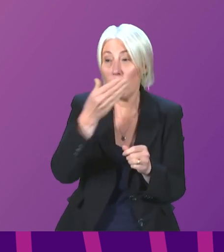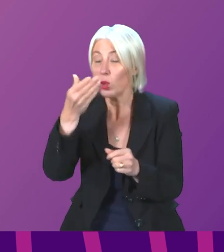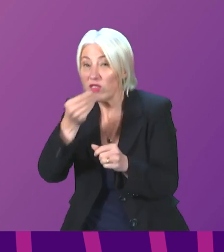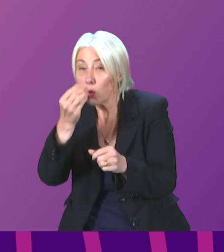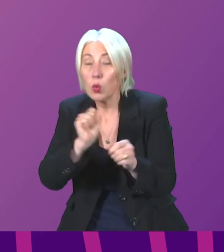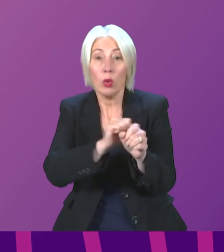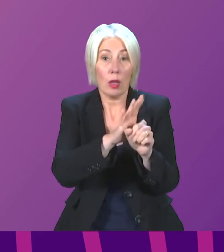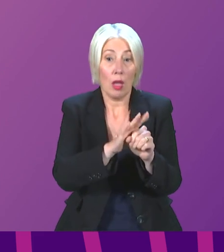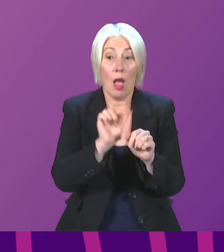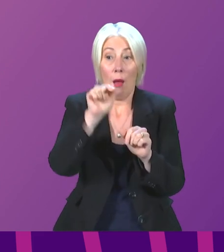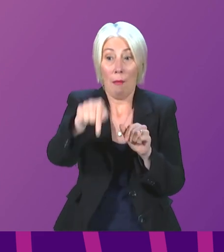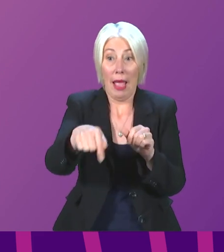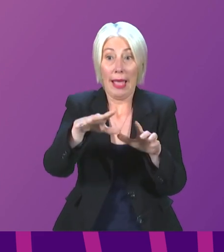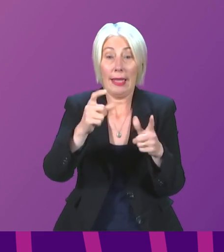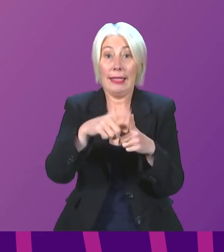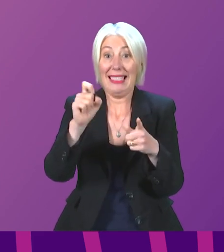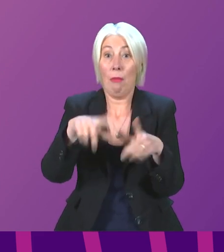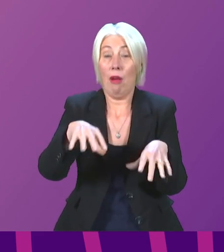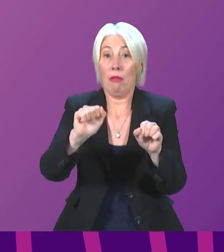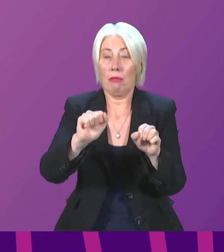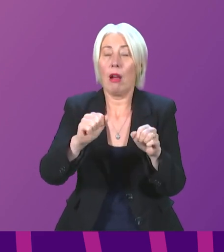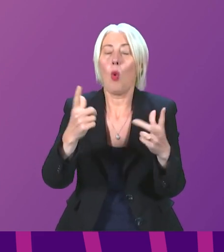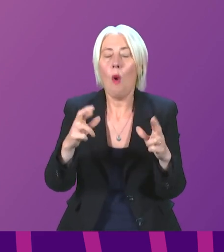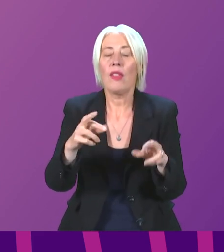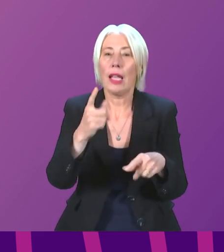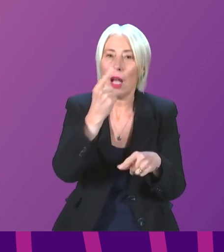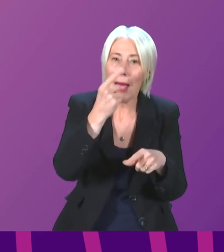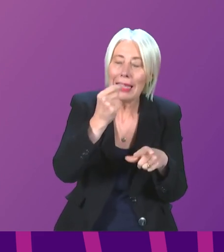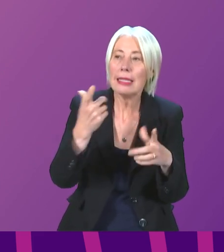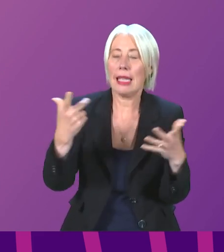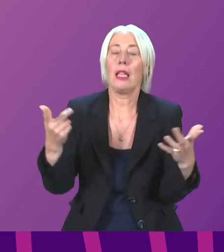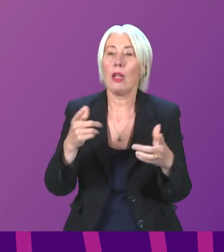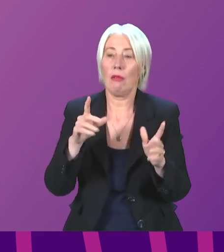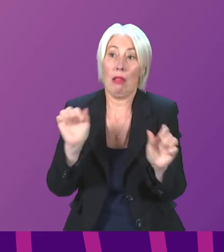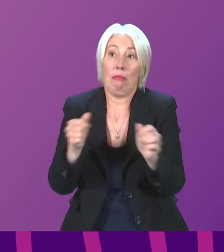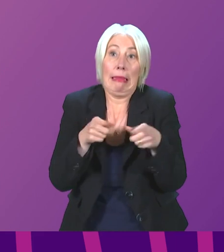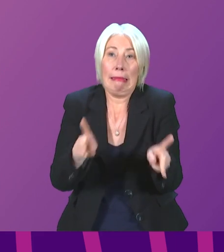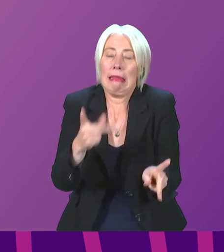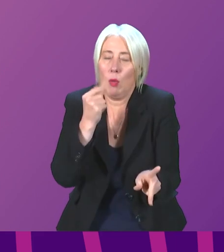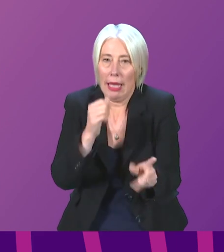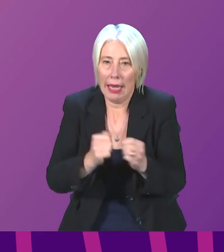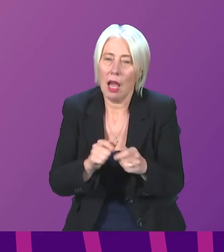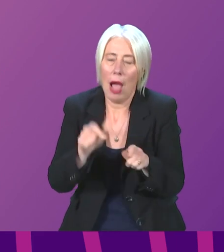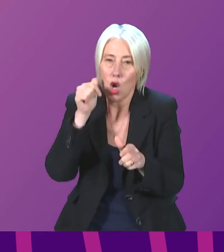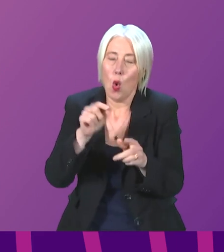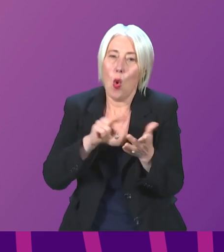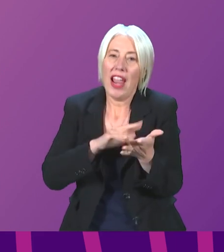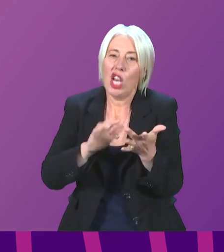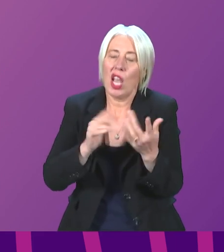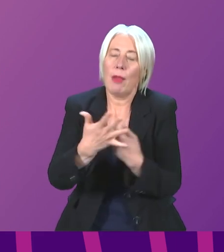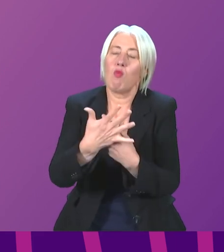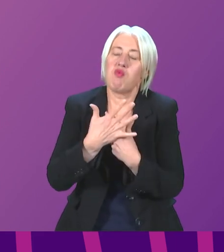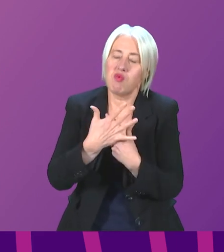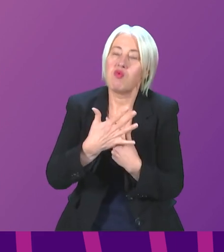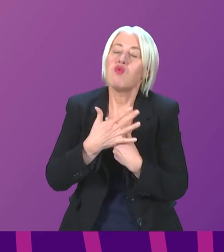of December, while ensuring we have the necessary capacity in the system to achieve this. I'm also aware of the strain the NHS is under,